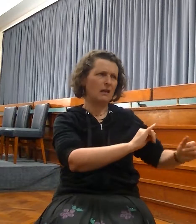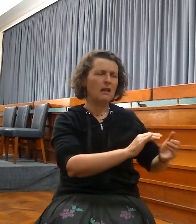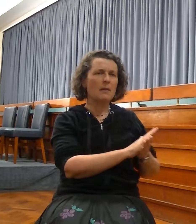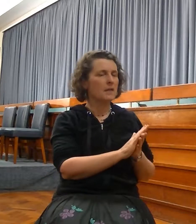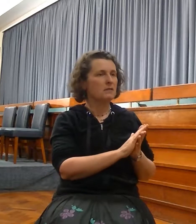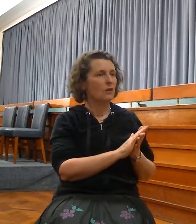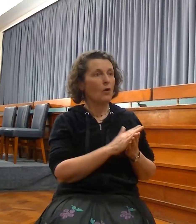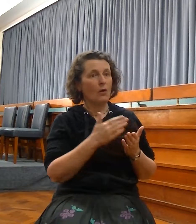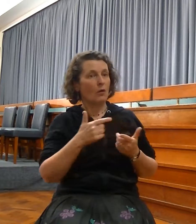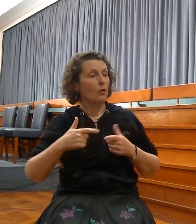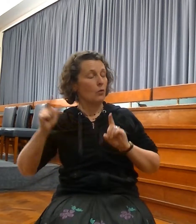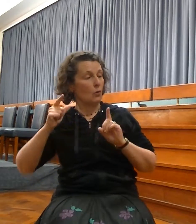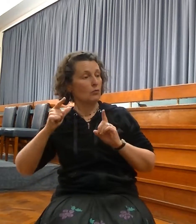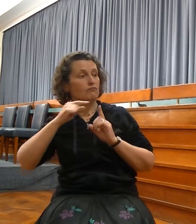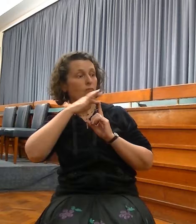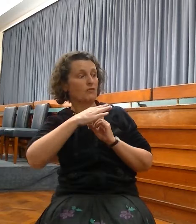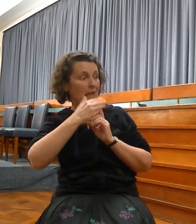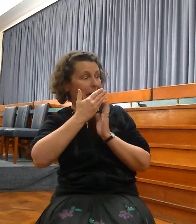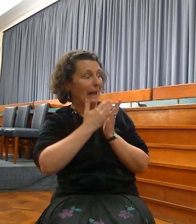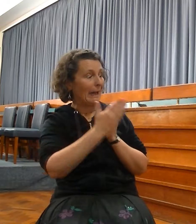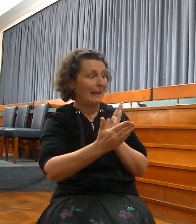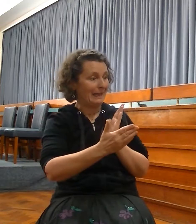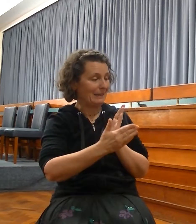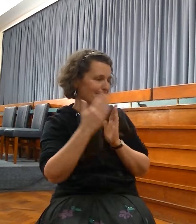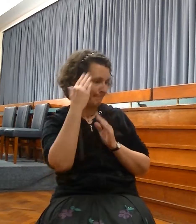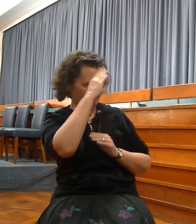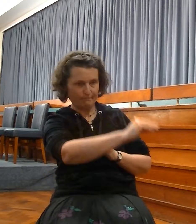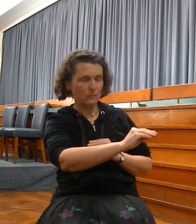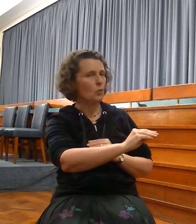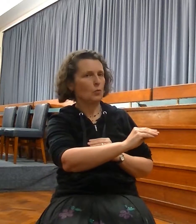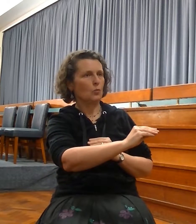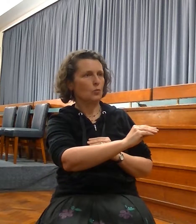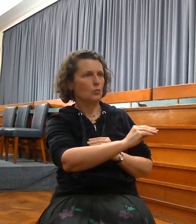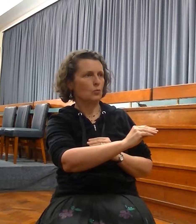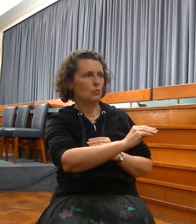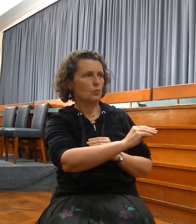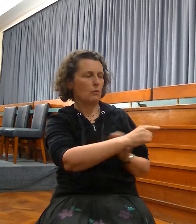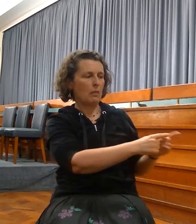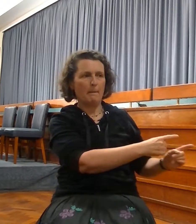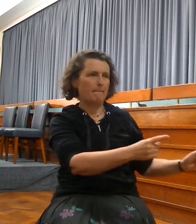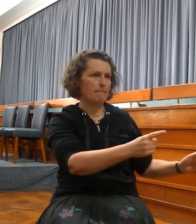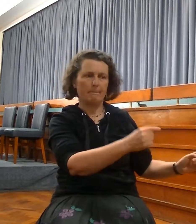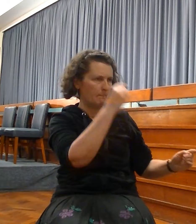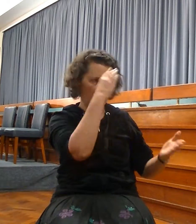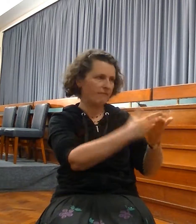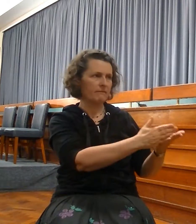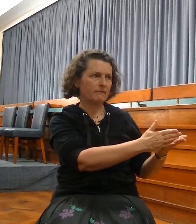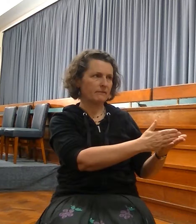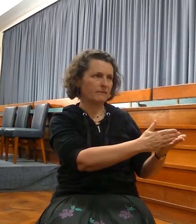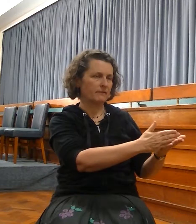and it is accessible only to believers. Jeremiah is quite guarded in his prophecies.